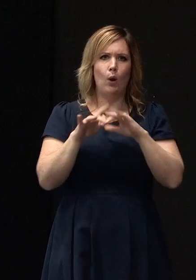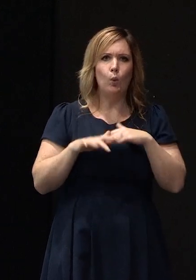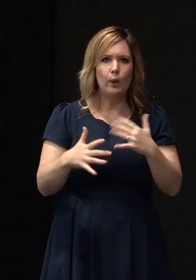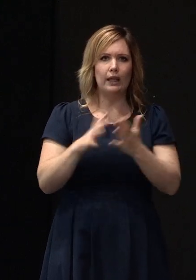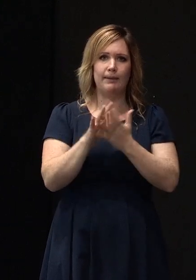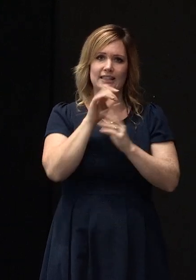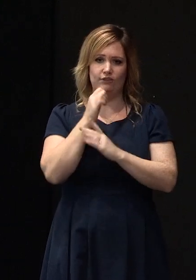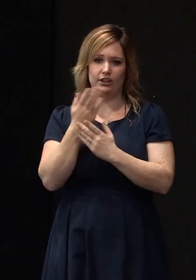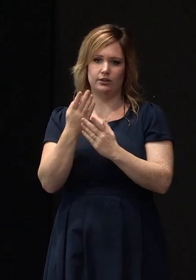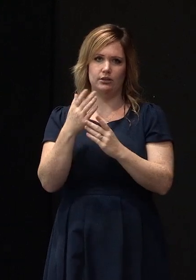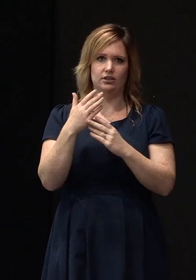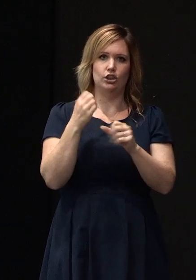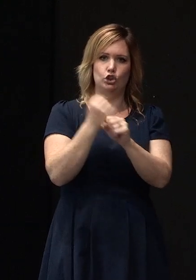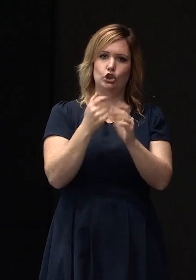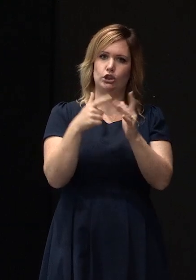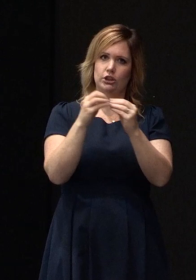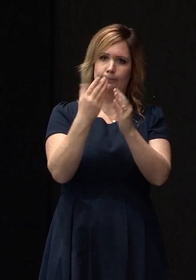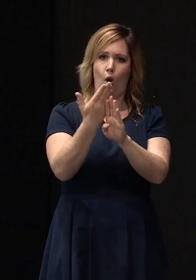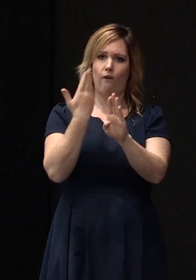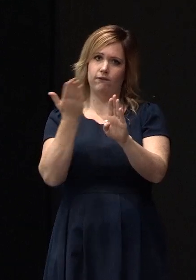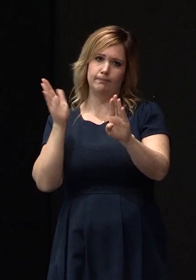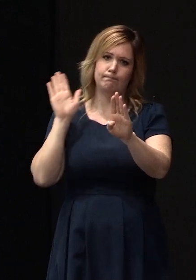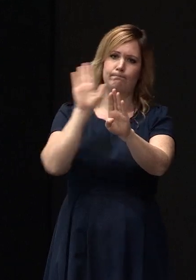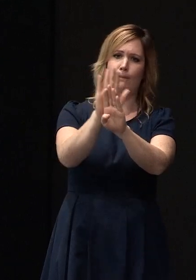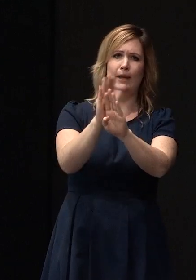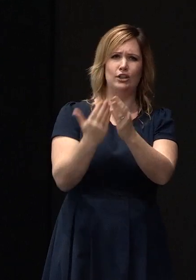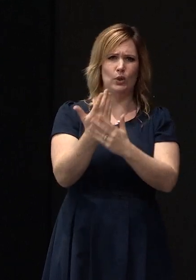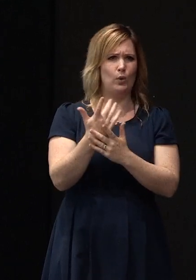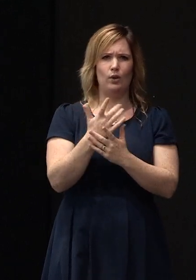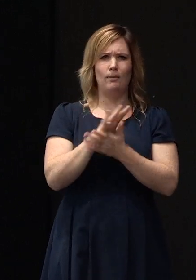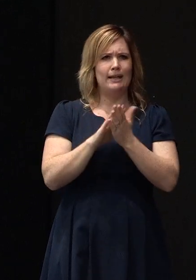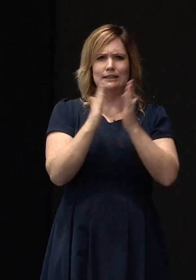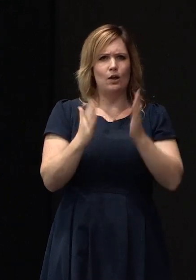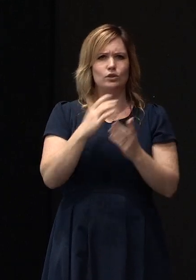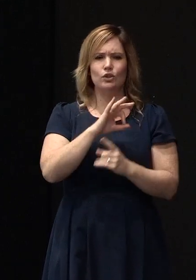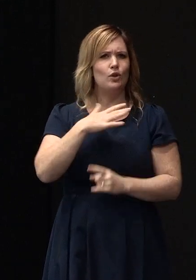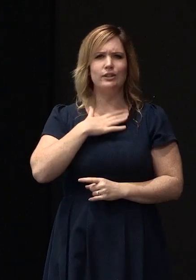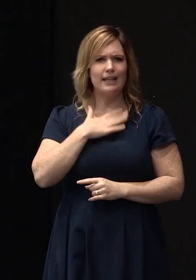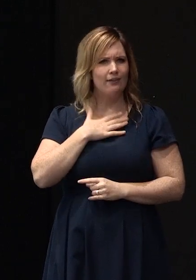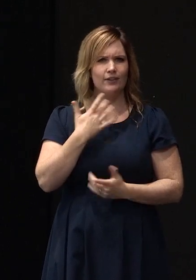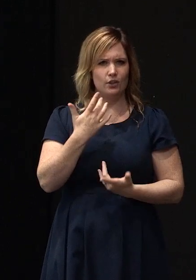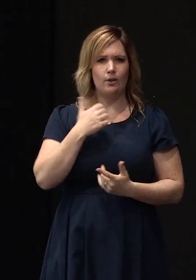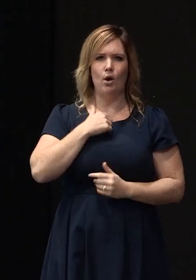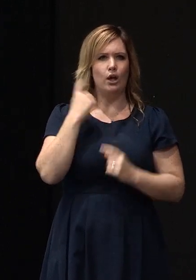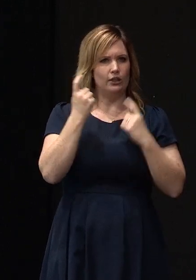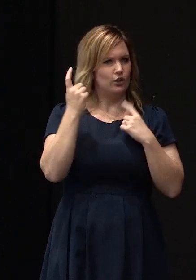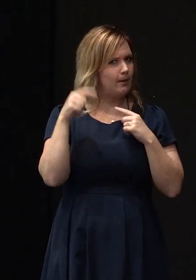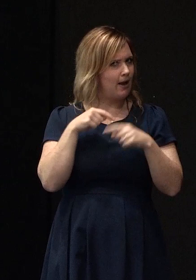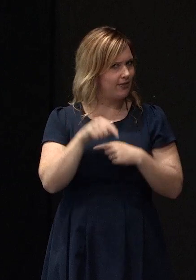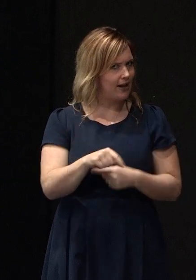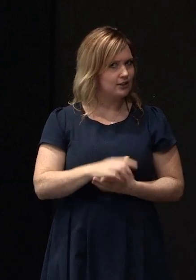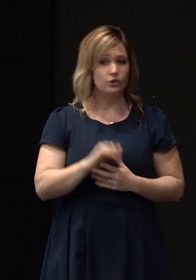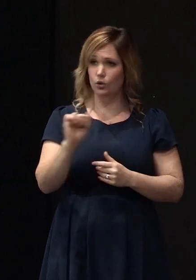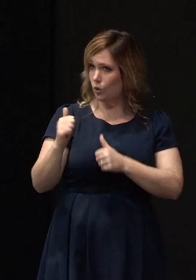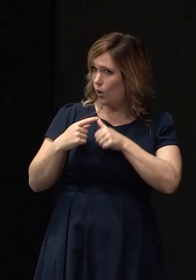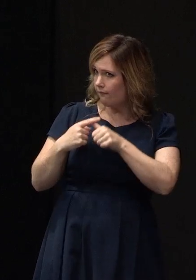back on will not you know give me a safe home so that's that's my concern so your advice